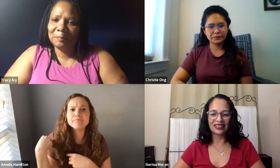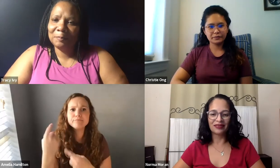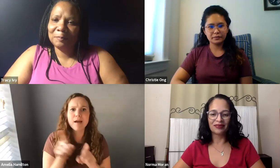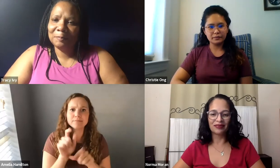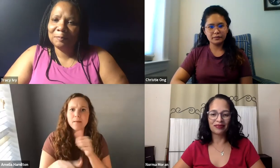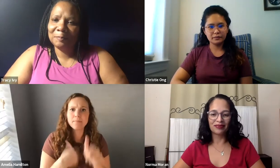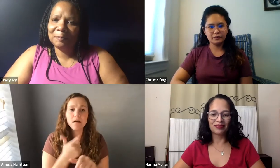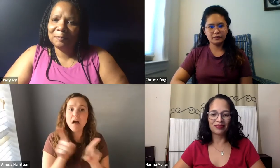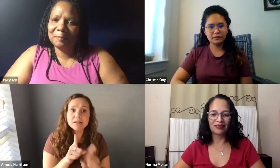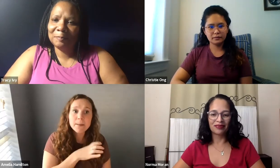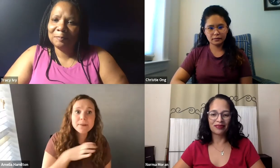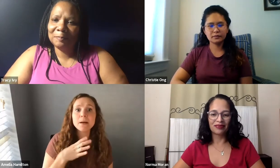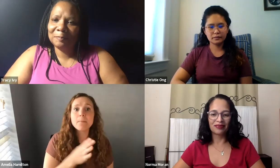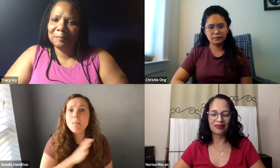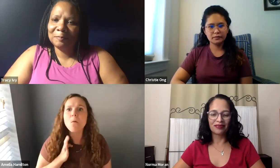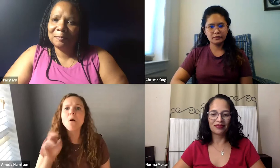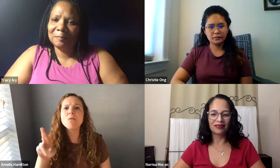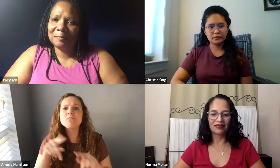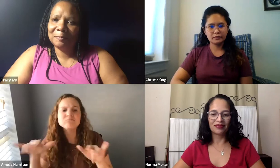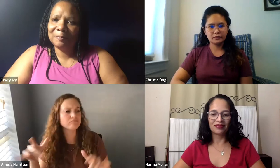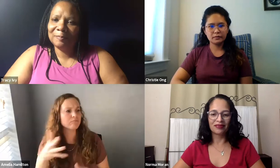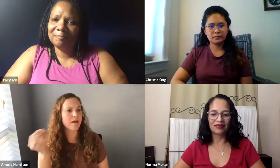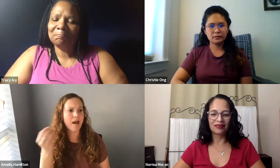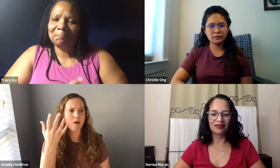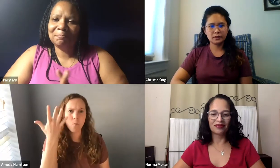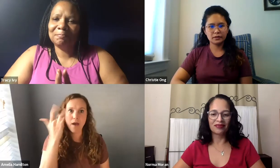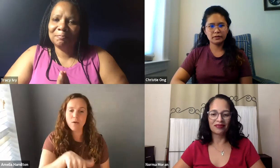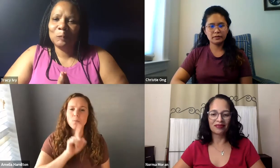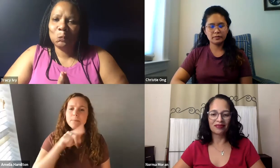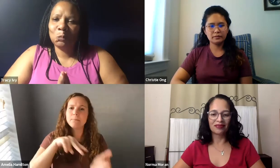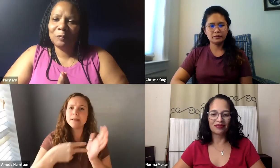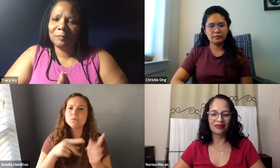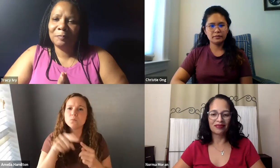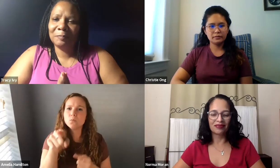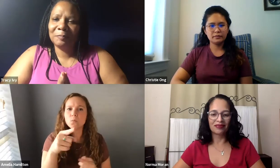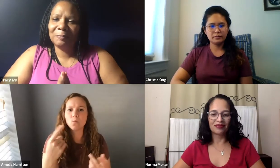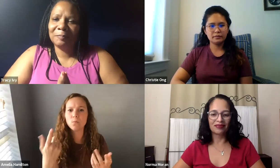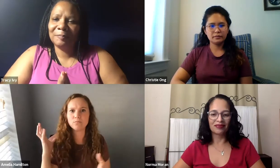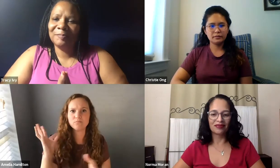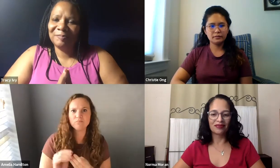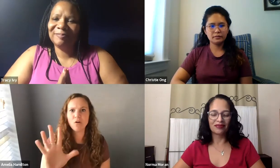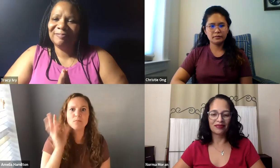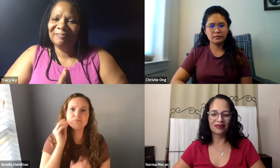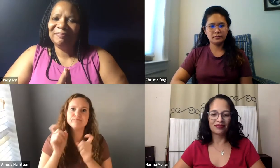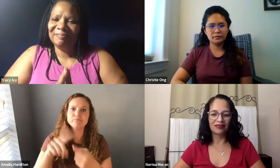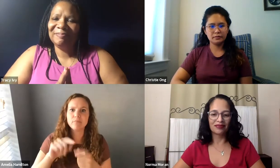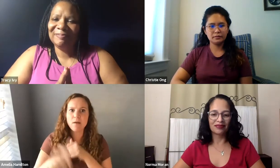Tell me how you've been involved with the alumni network so far. Have you been on a committee or maybe on the board? And what has it meant to you?